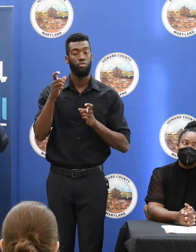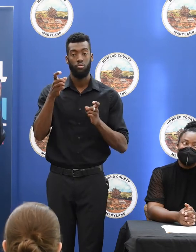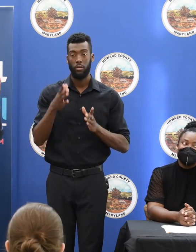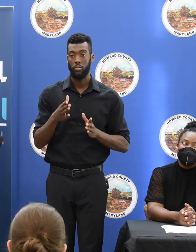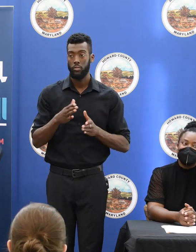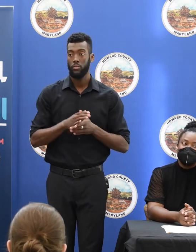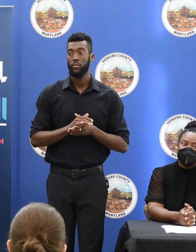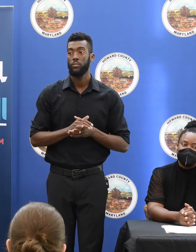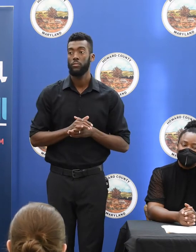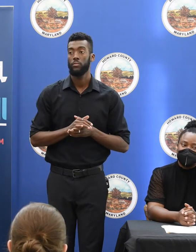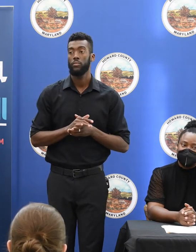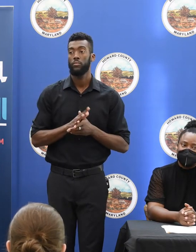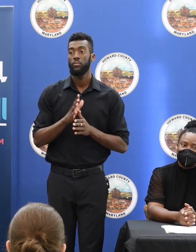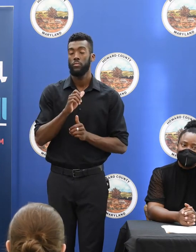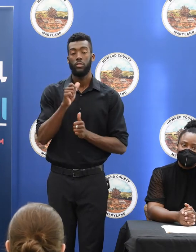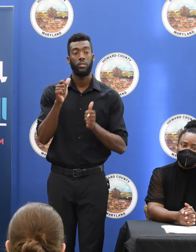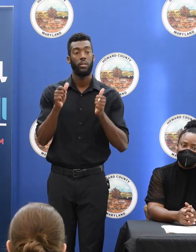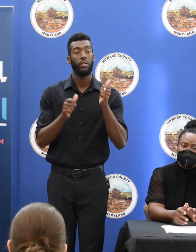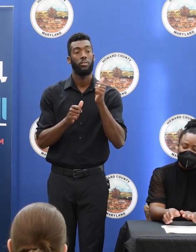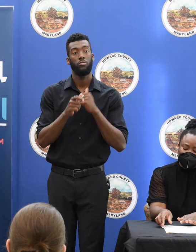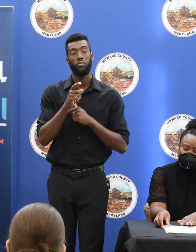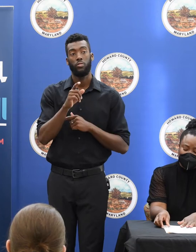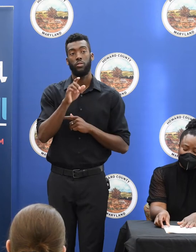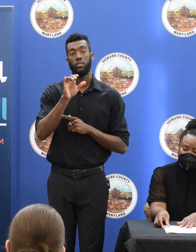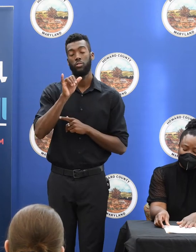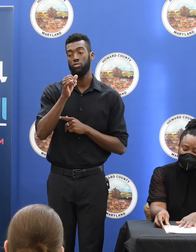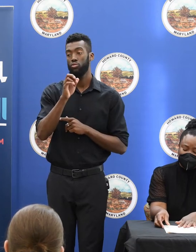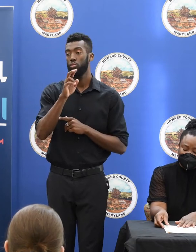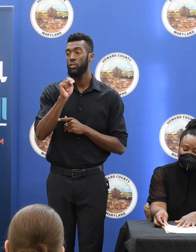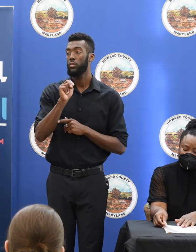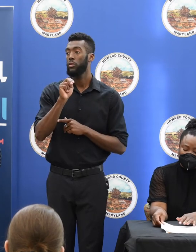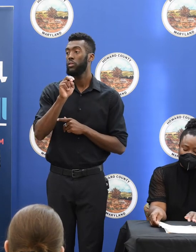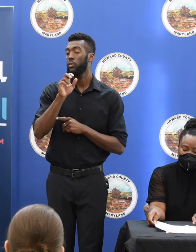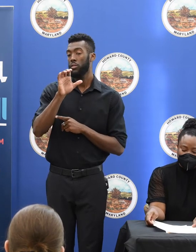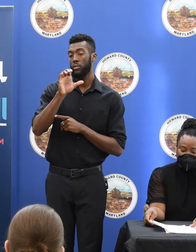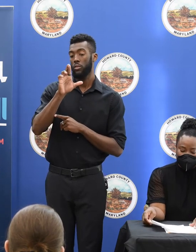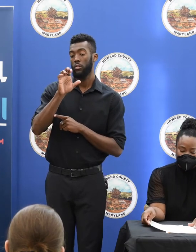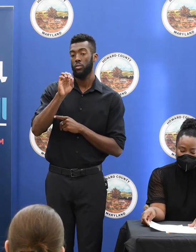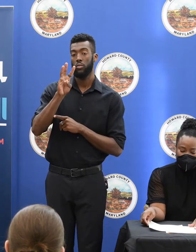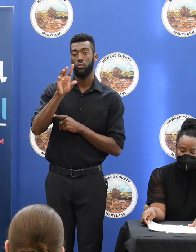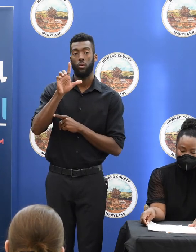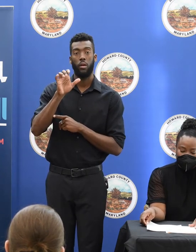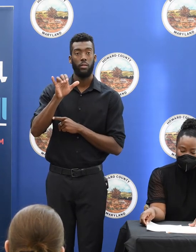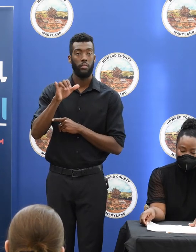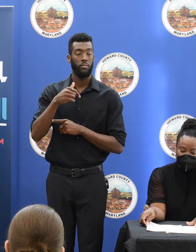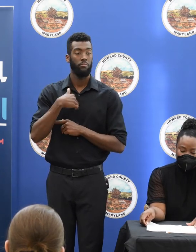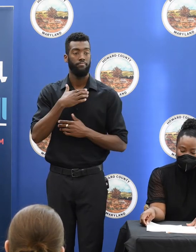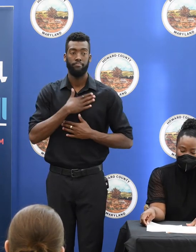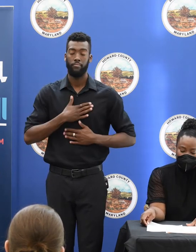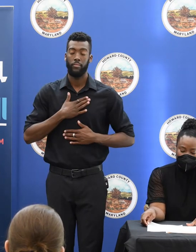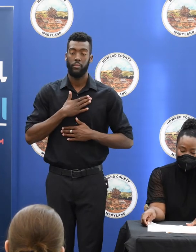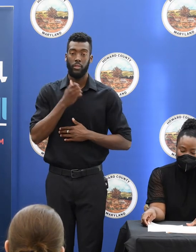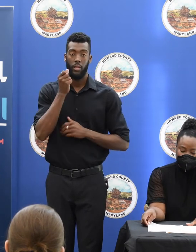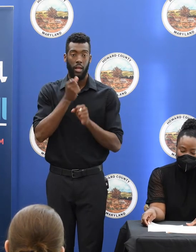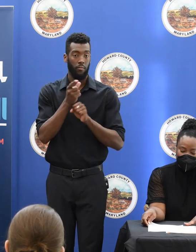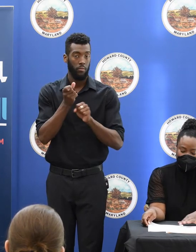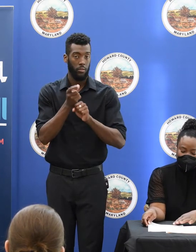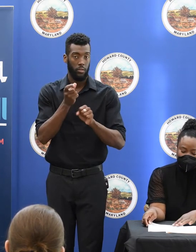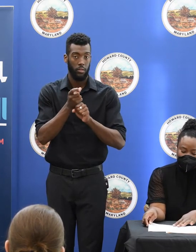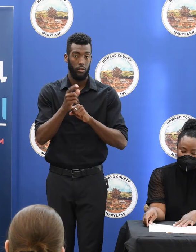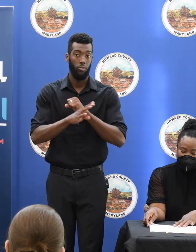it's under the aegis of Jonah Crowley. And I'm pleased every fall to work on that. I did it